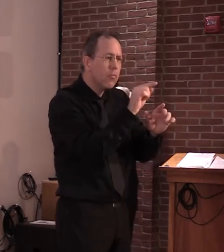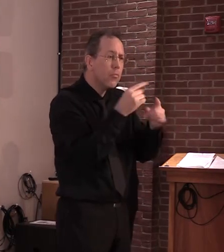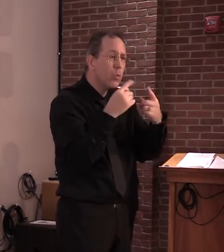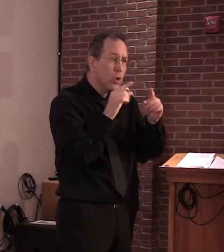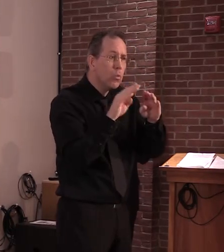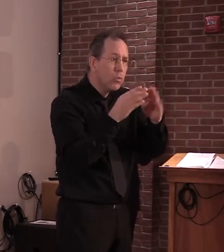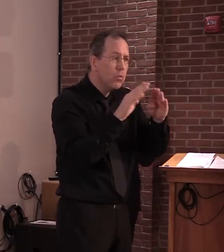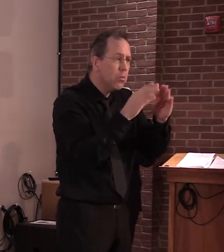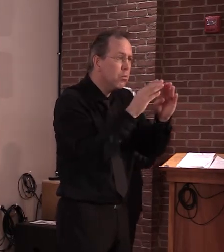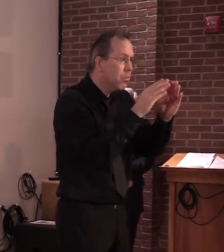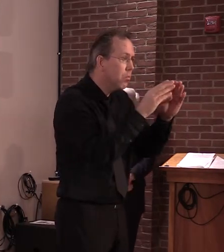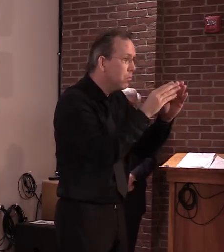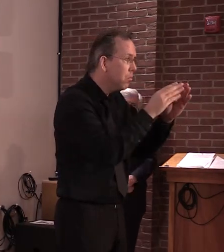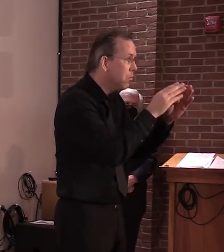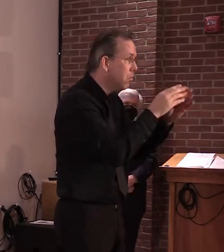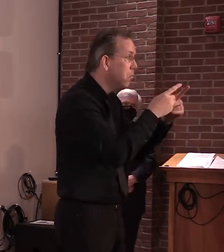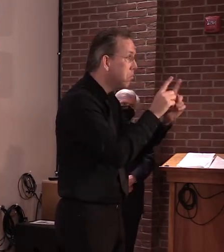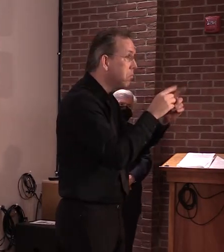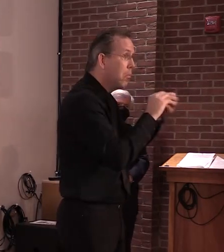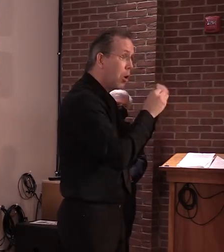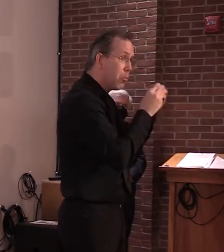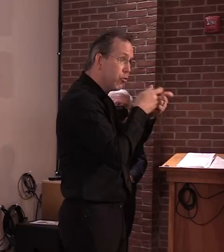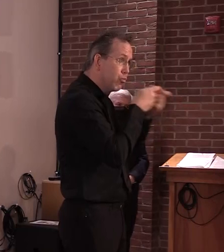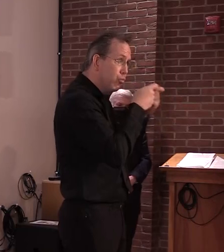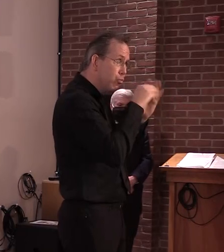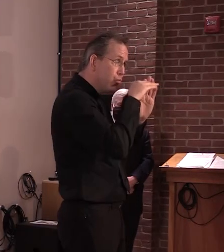one entity that we'll take a look at in the future.